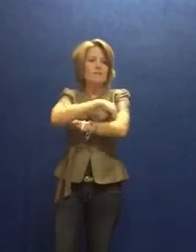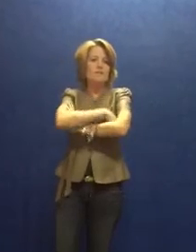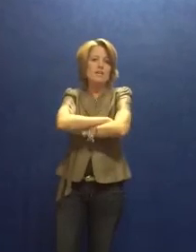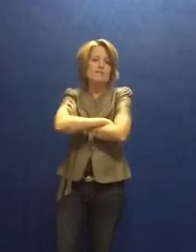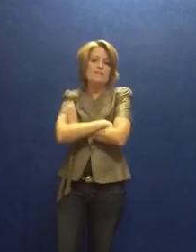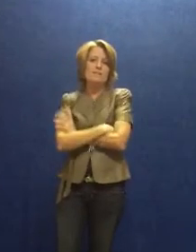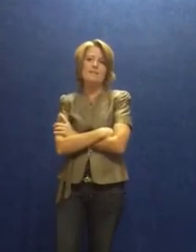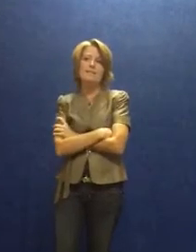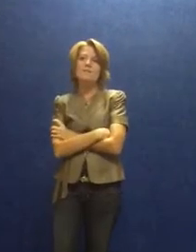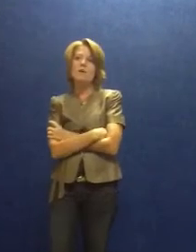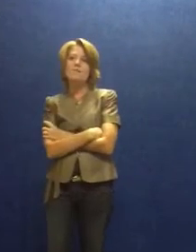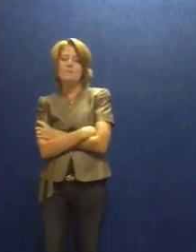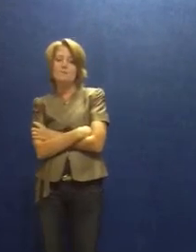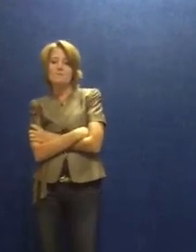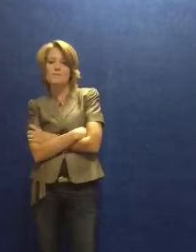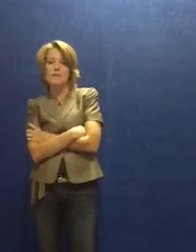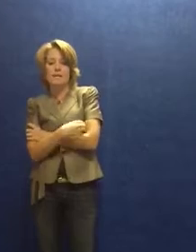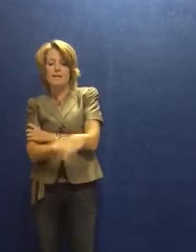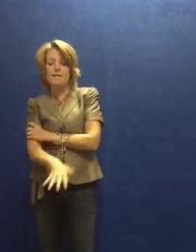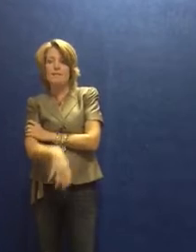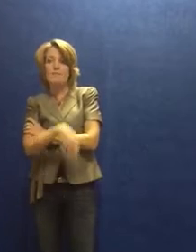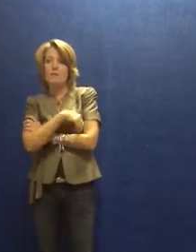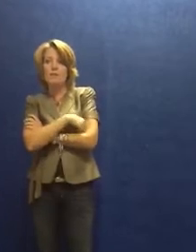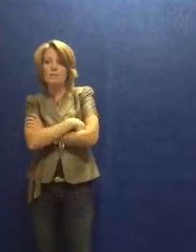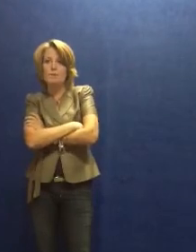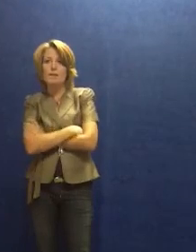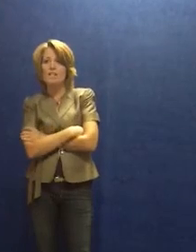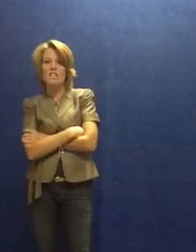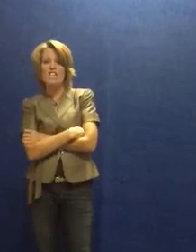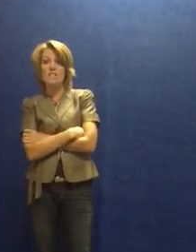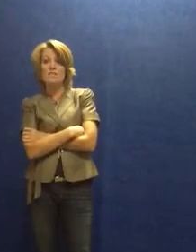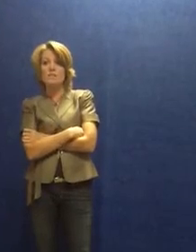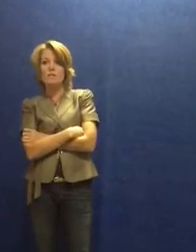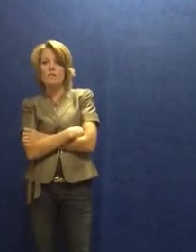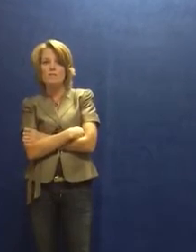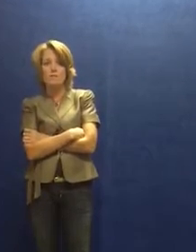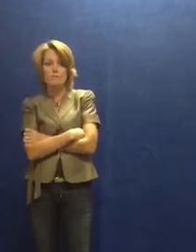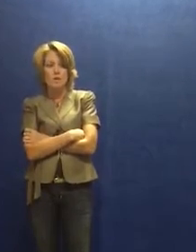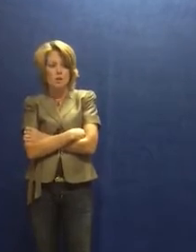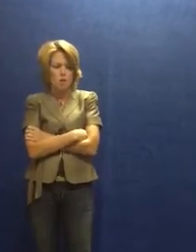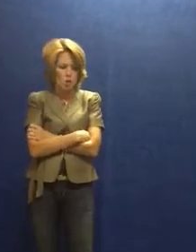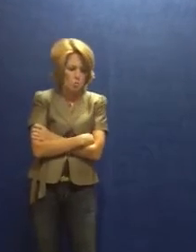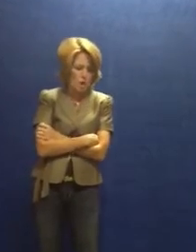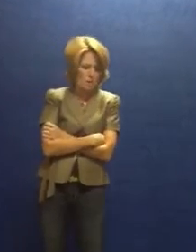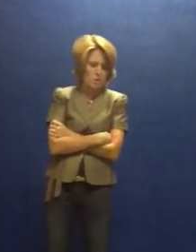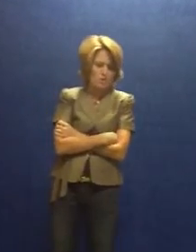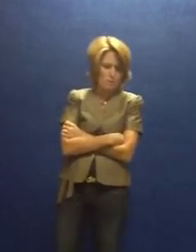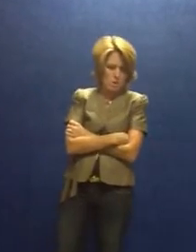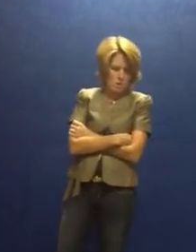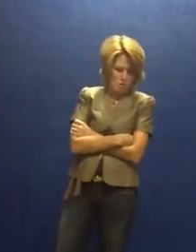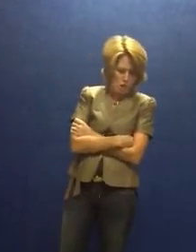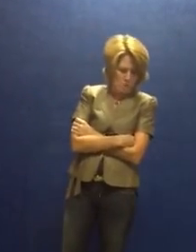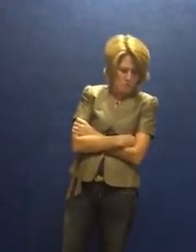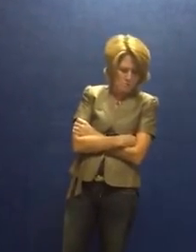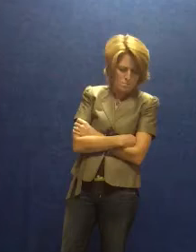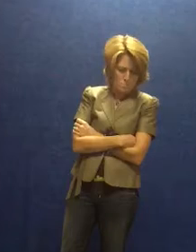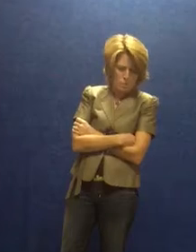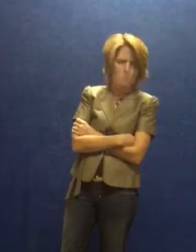Jason sat down cross-armed. He didn't even look at the plan. He didn't even turn it over. Coach walked over. Jason, what's the